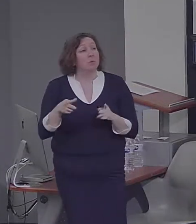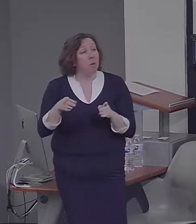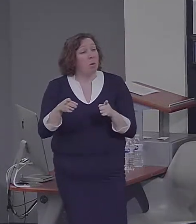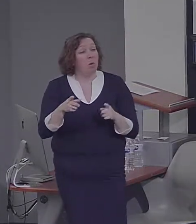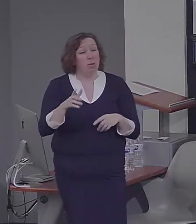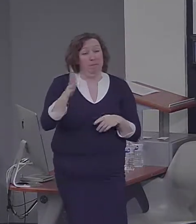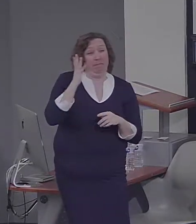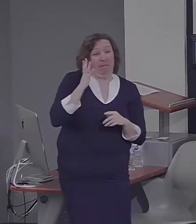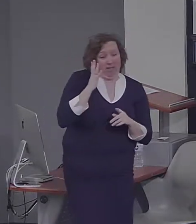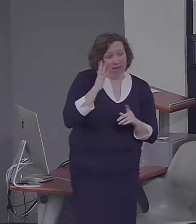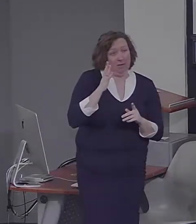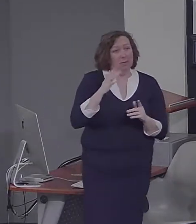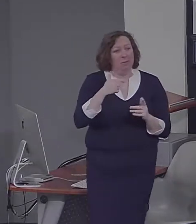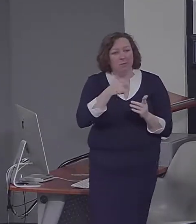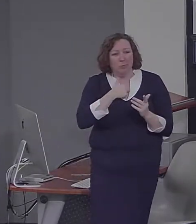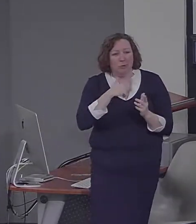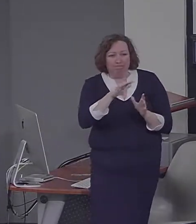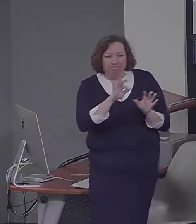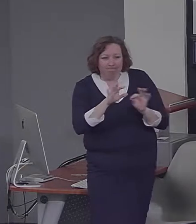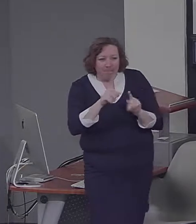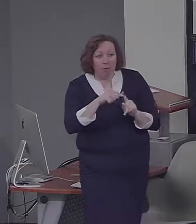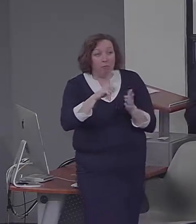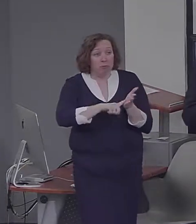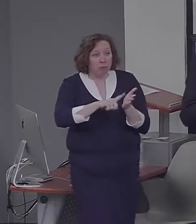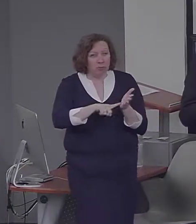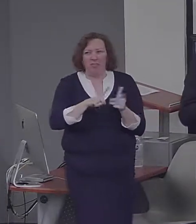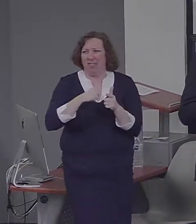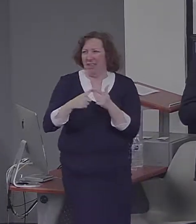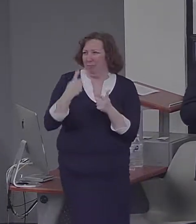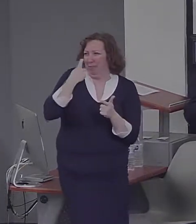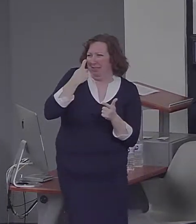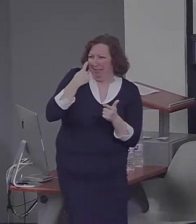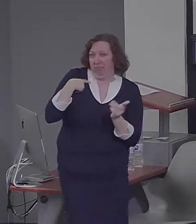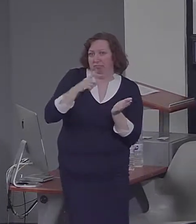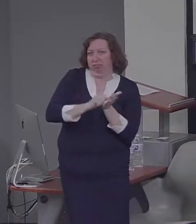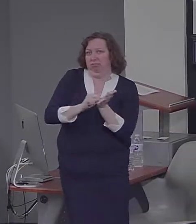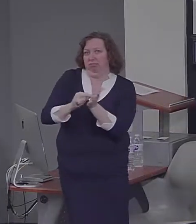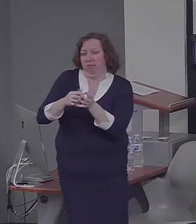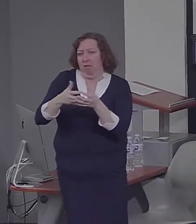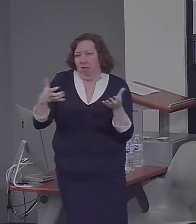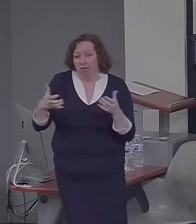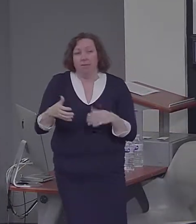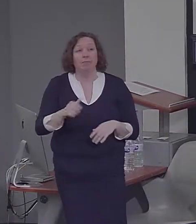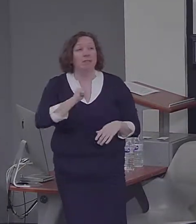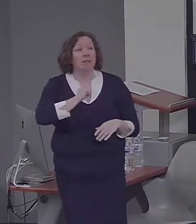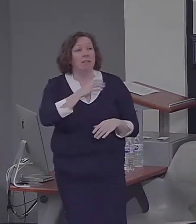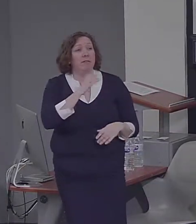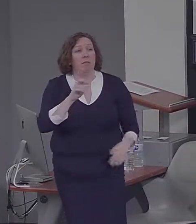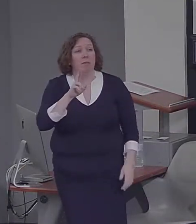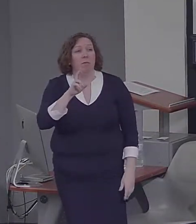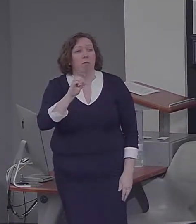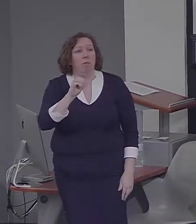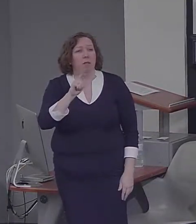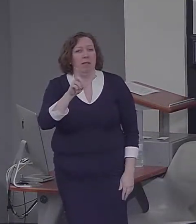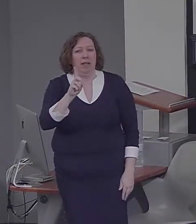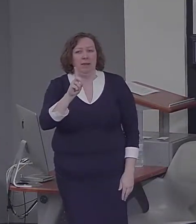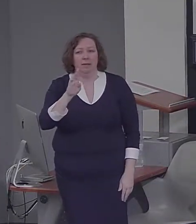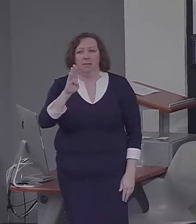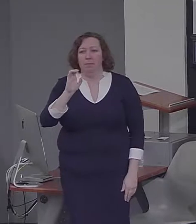on this topic. And more recently, my postdoc Roland Benoit and I carried out a meta-analysis based on a